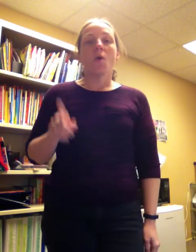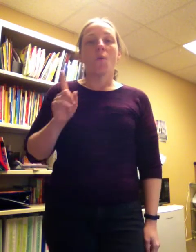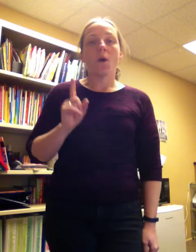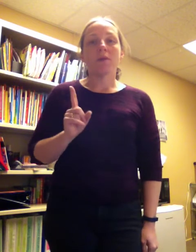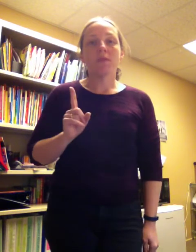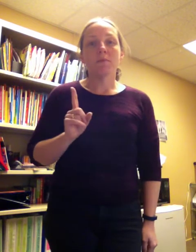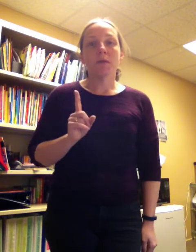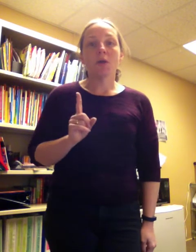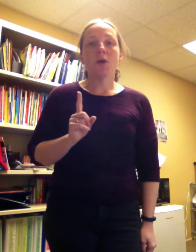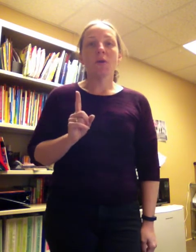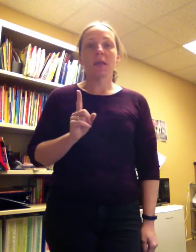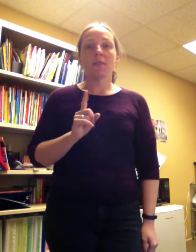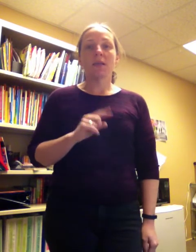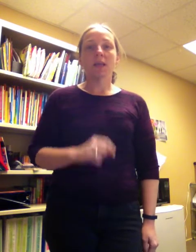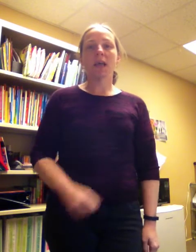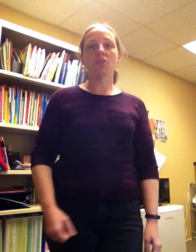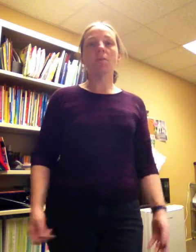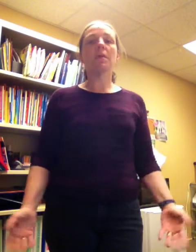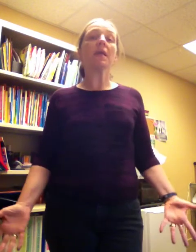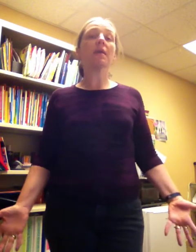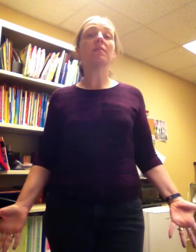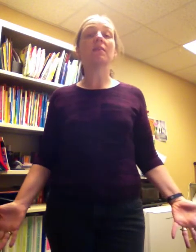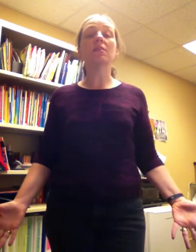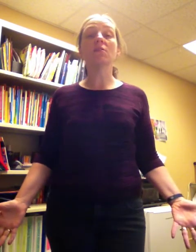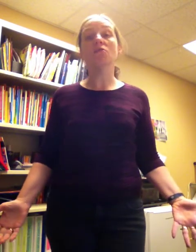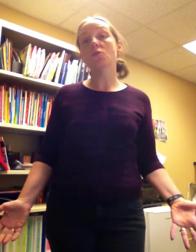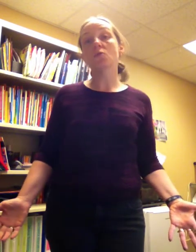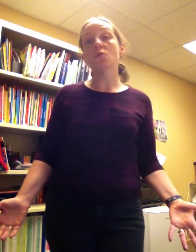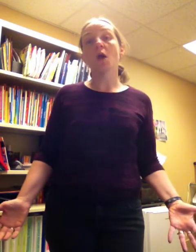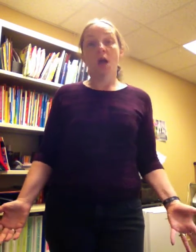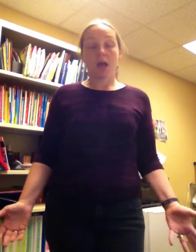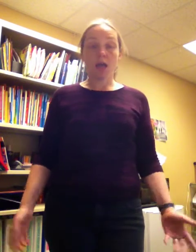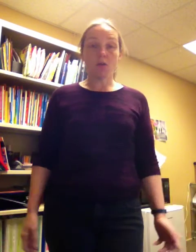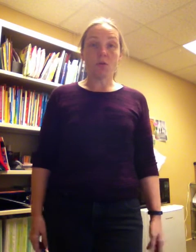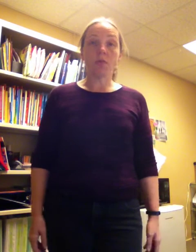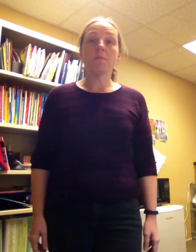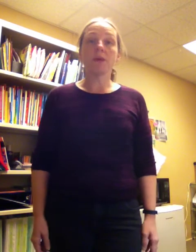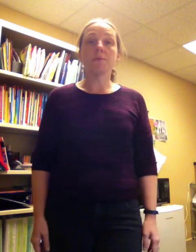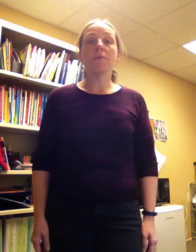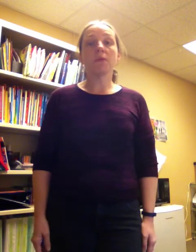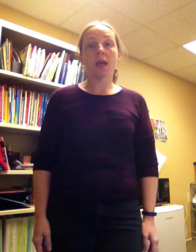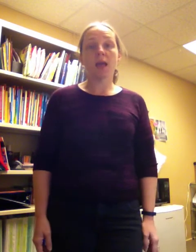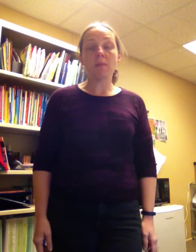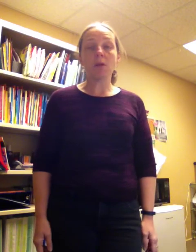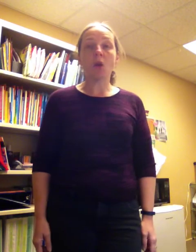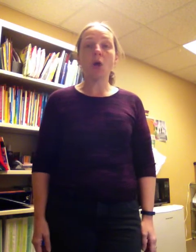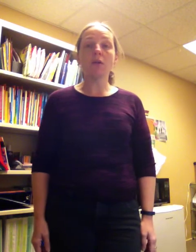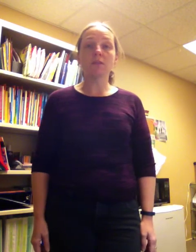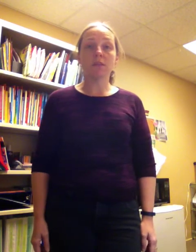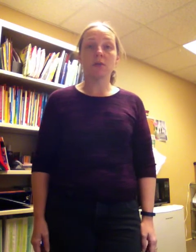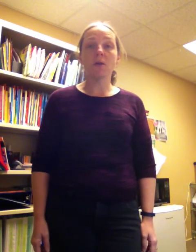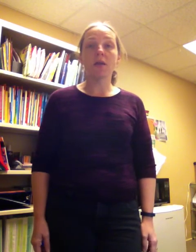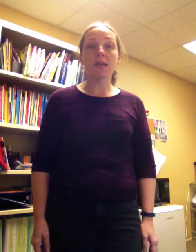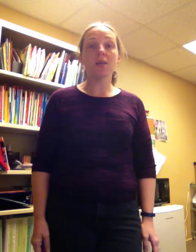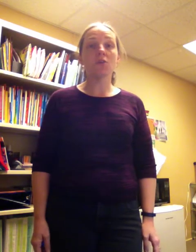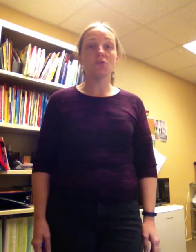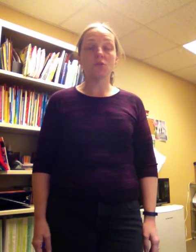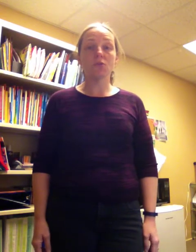One flamingo in the cage, the pinkest in the zoo, and all the people came along to see what he could do.